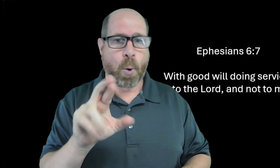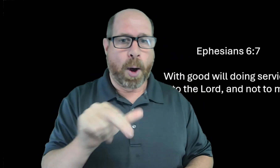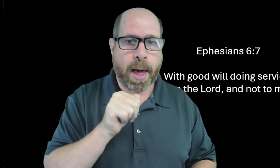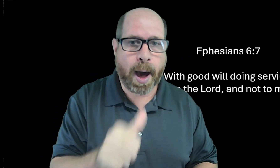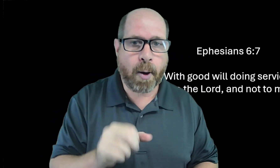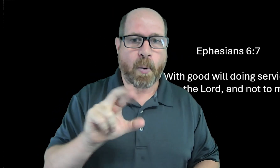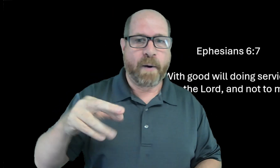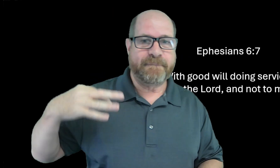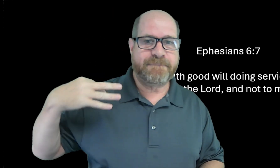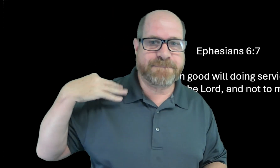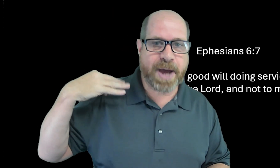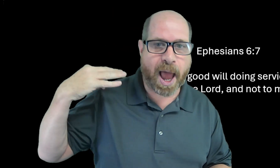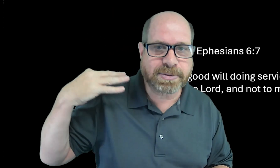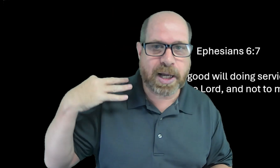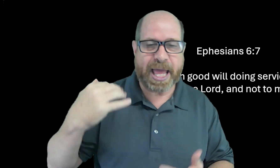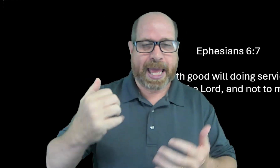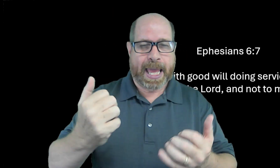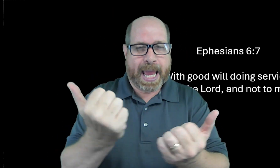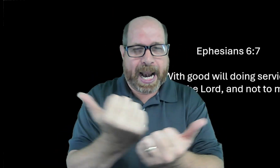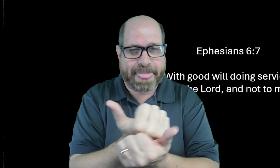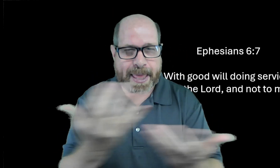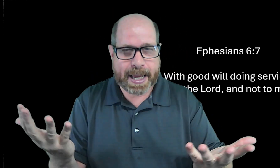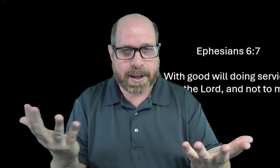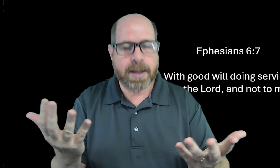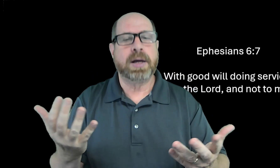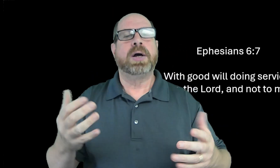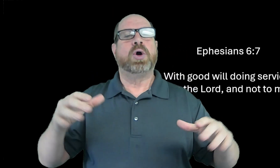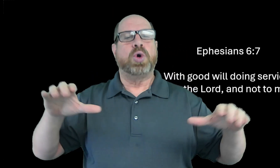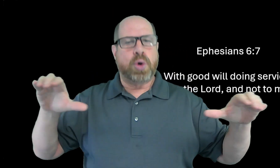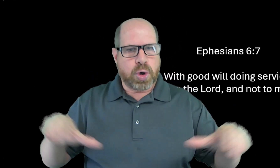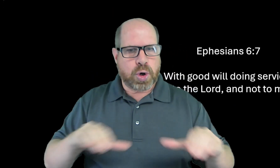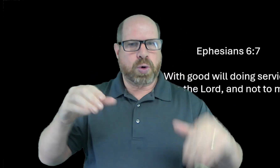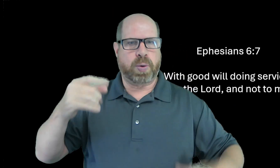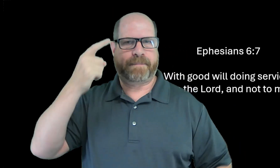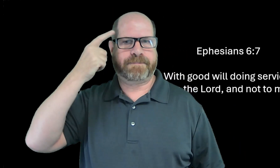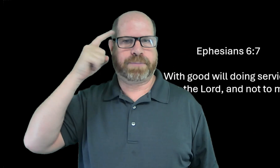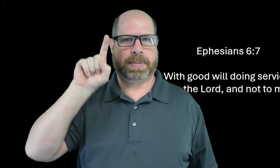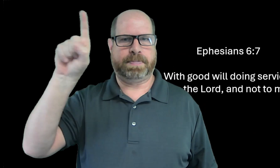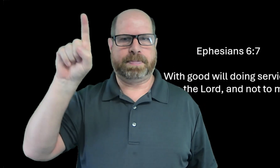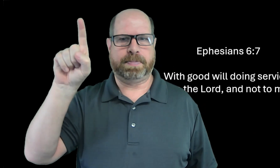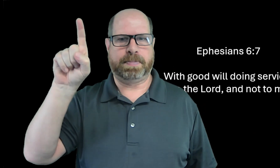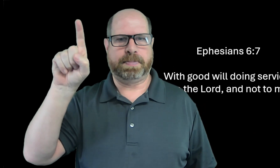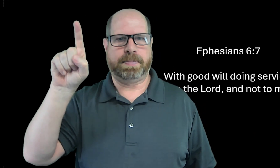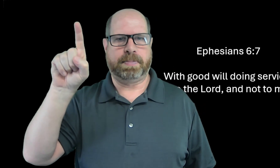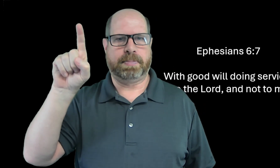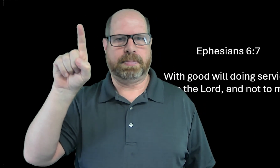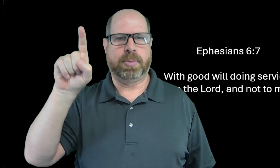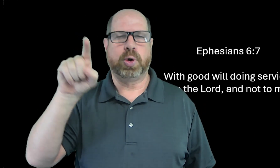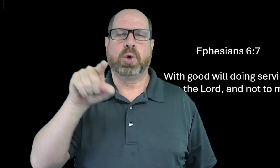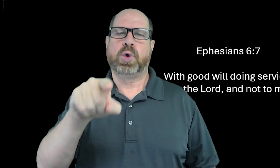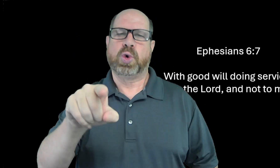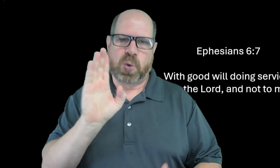i know your company pays you or maybe you're a volunteer somewhere but no matter what do your work for him